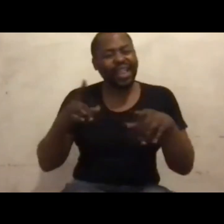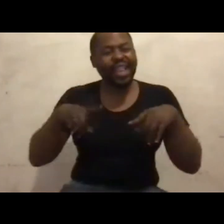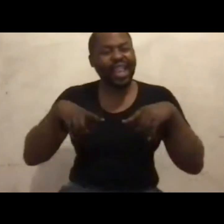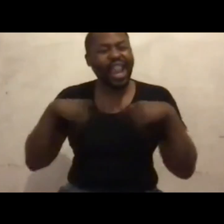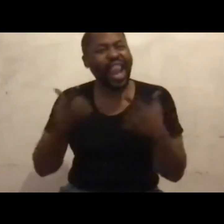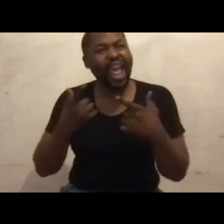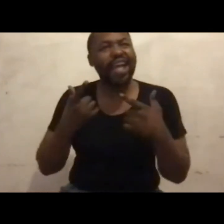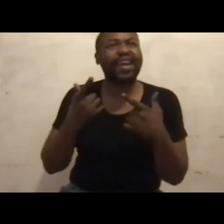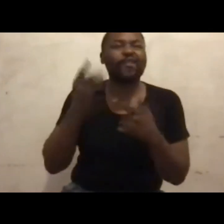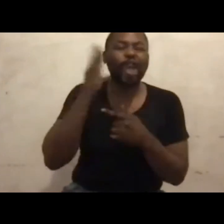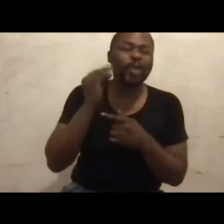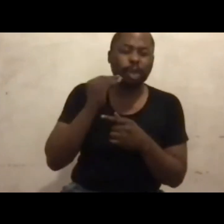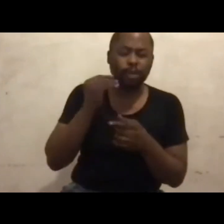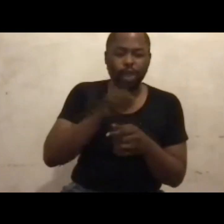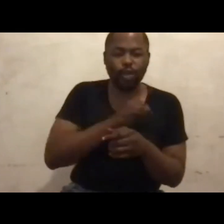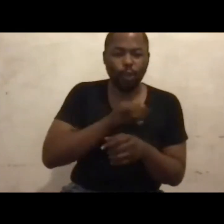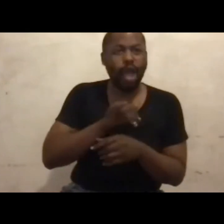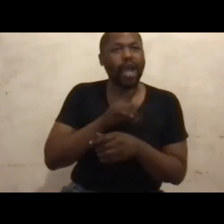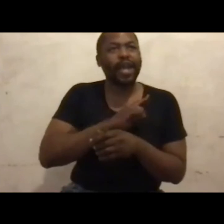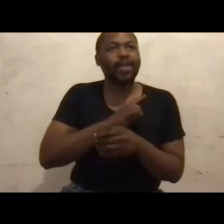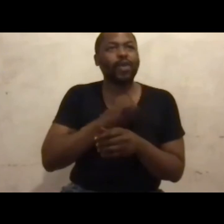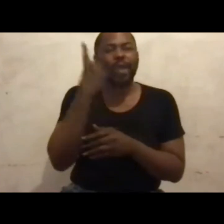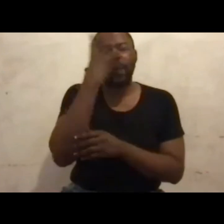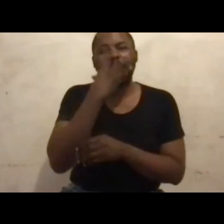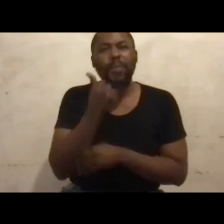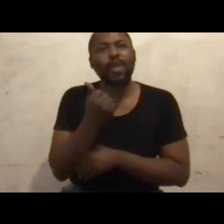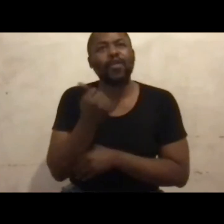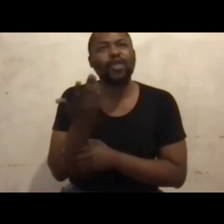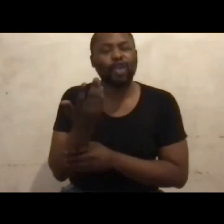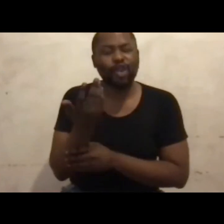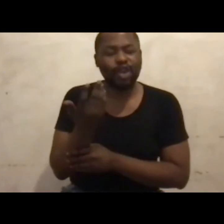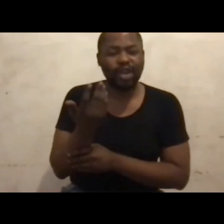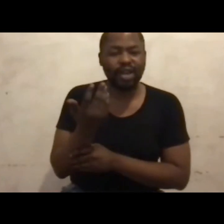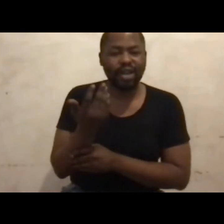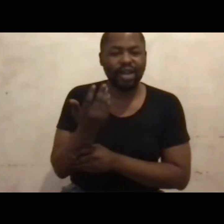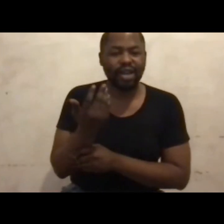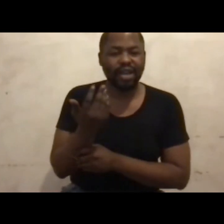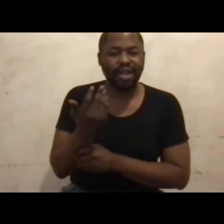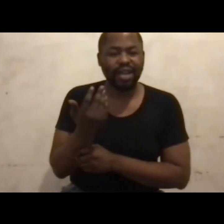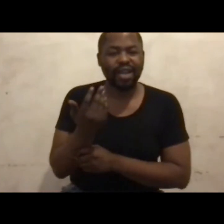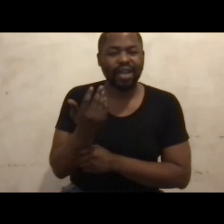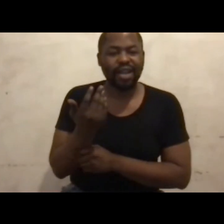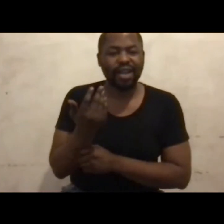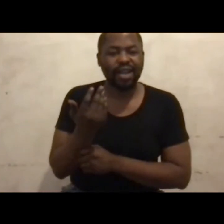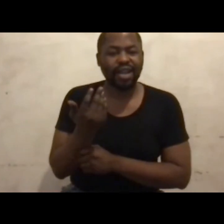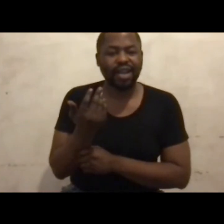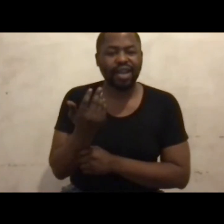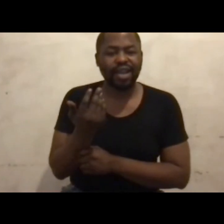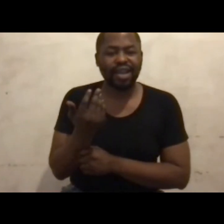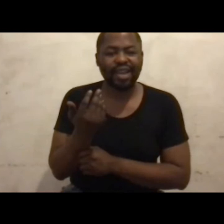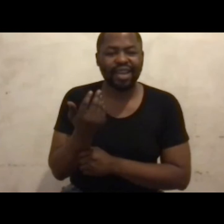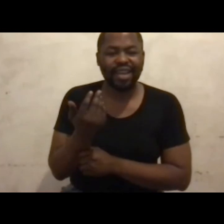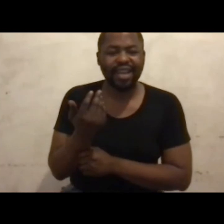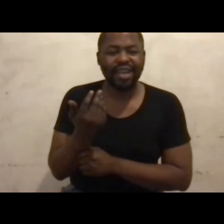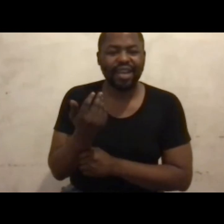why it was also beautiful writing. I am at the 40th anniversary, Issei, because I got to revisit some moments that